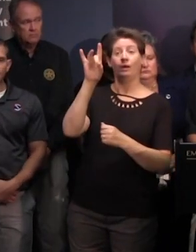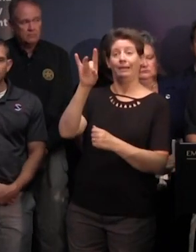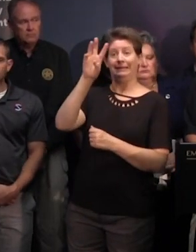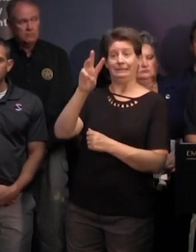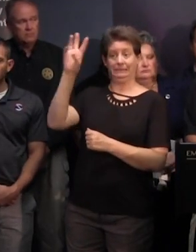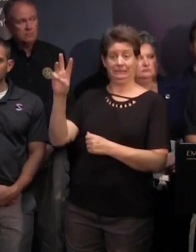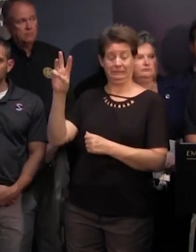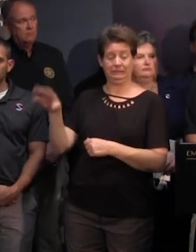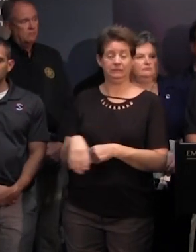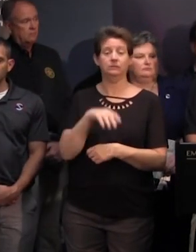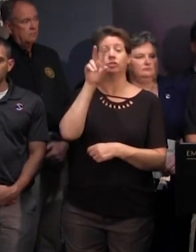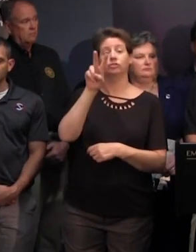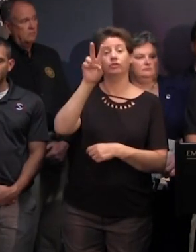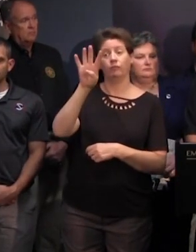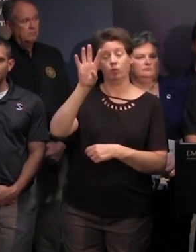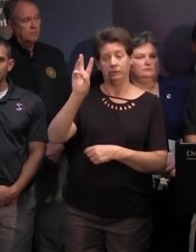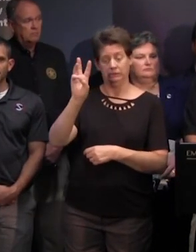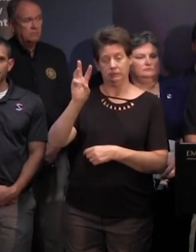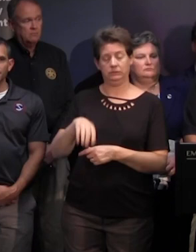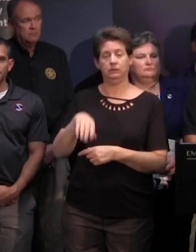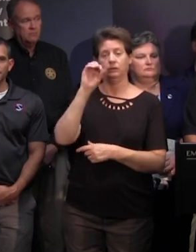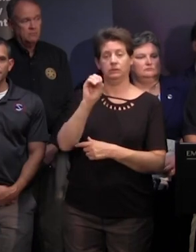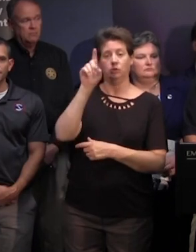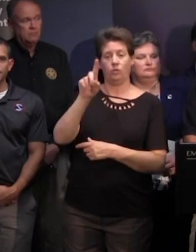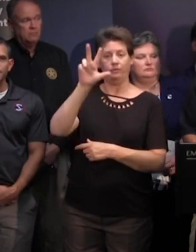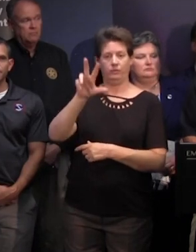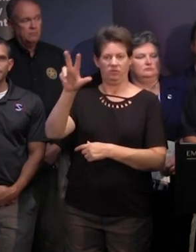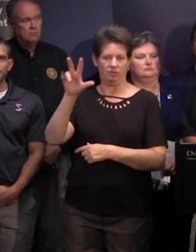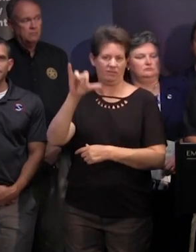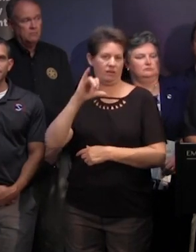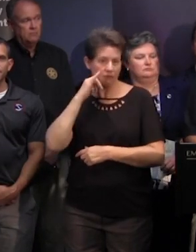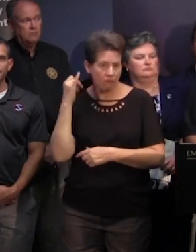-866-246-0133